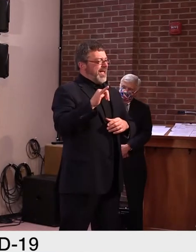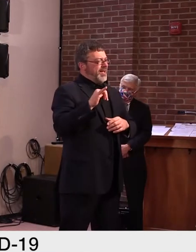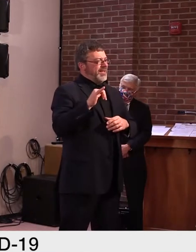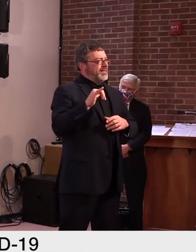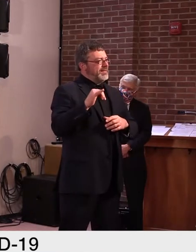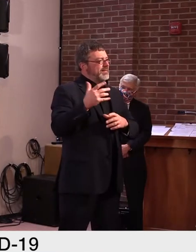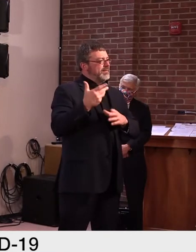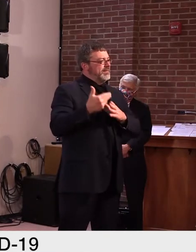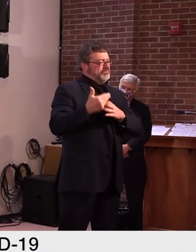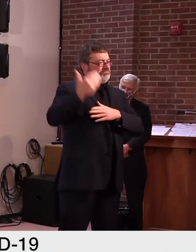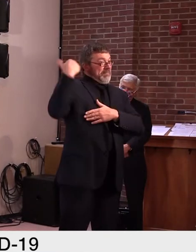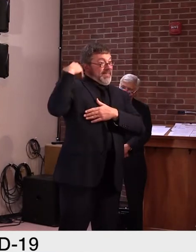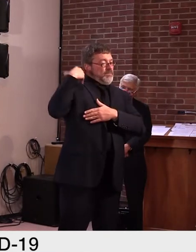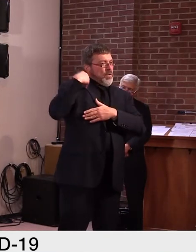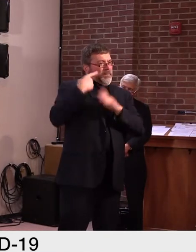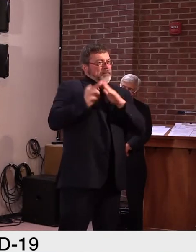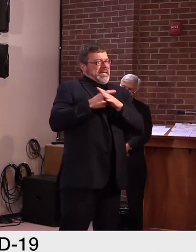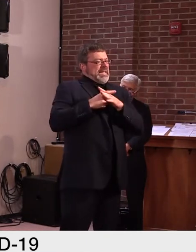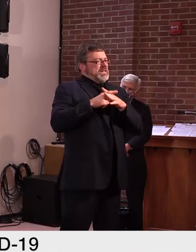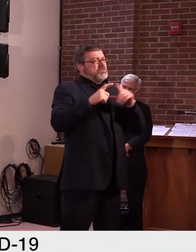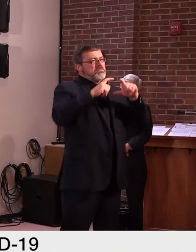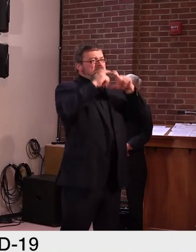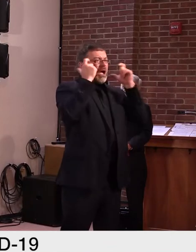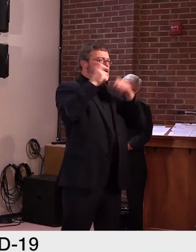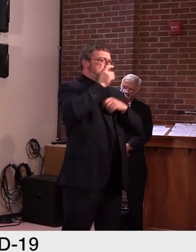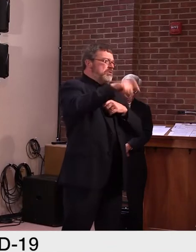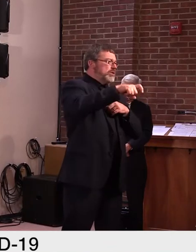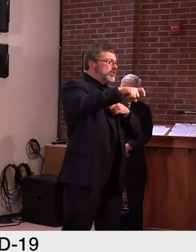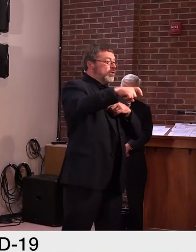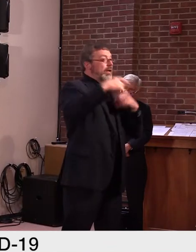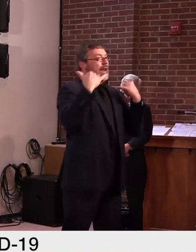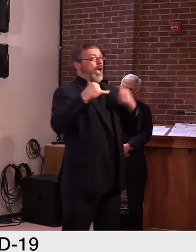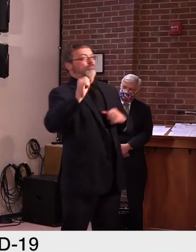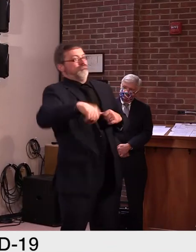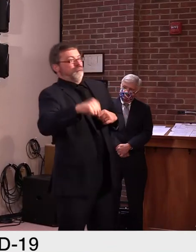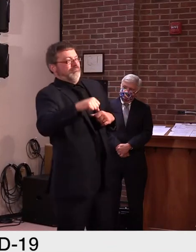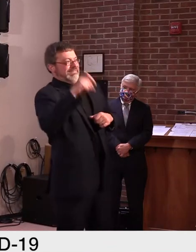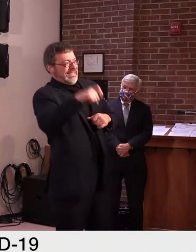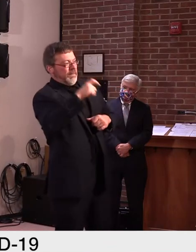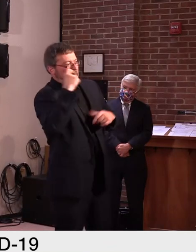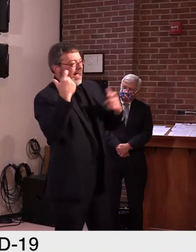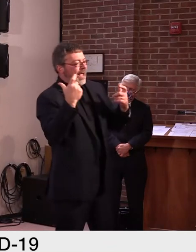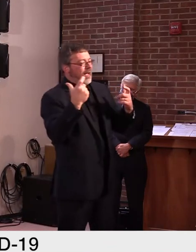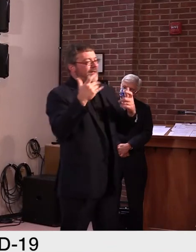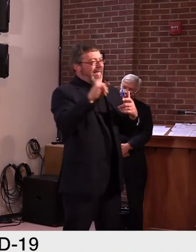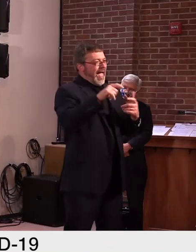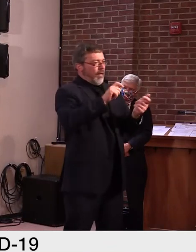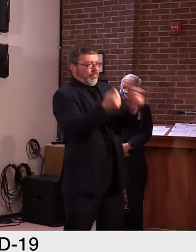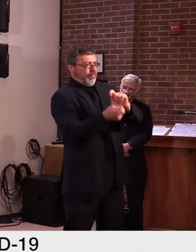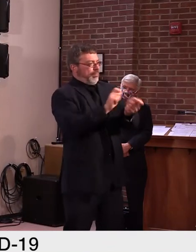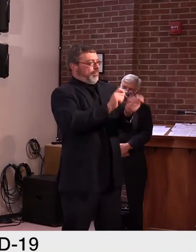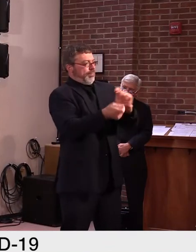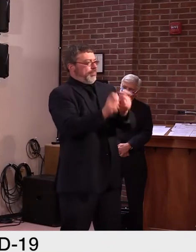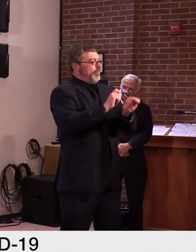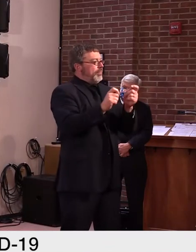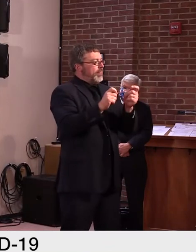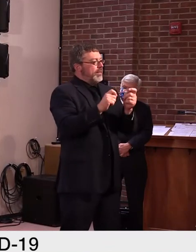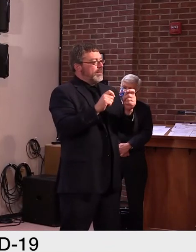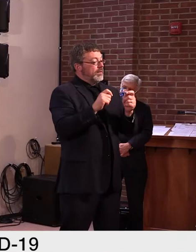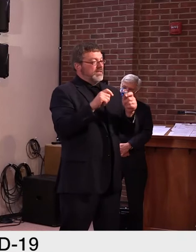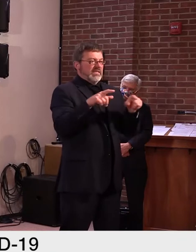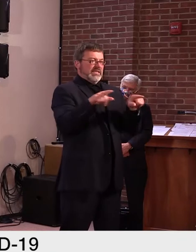shouldn't mask, later came out saying the data is now improved and we should mask, um, health and human services.